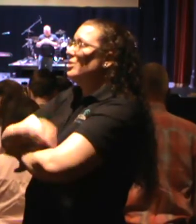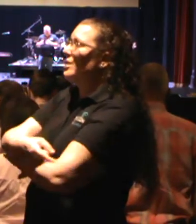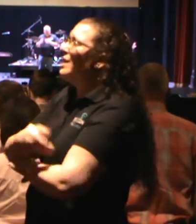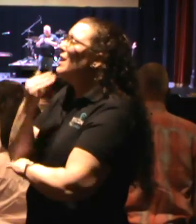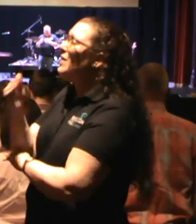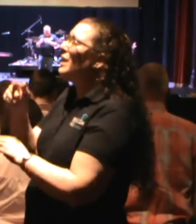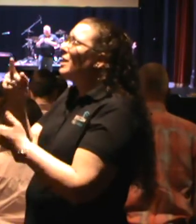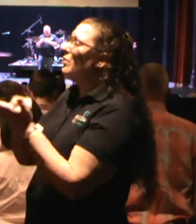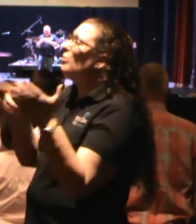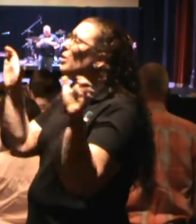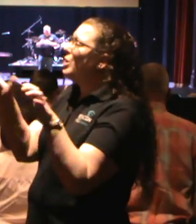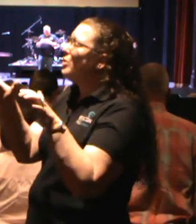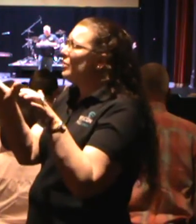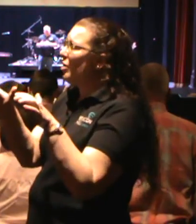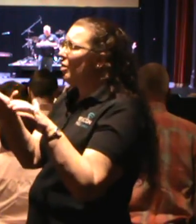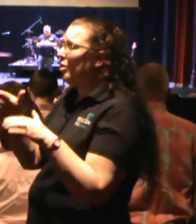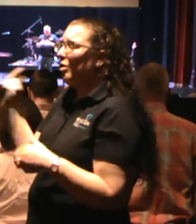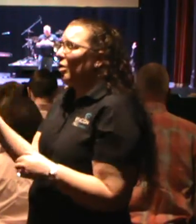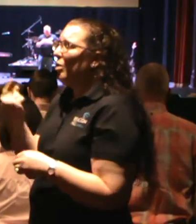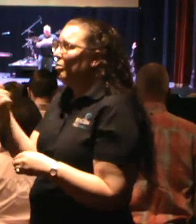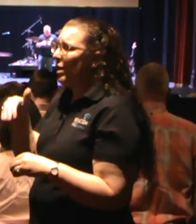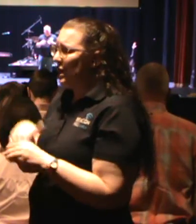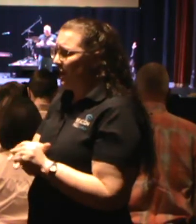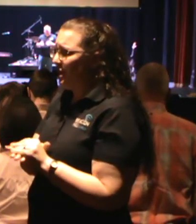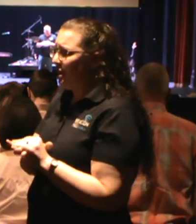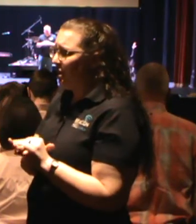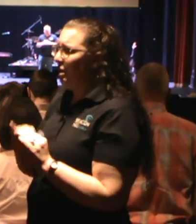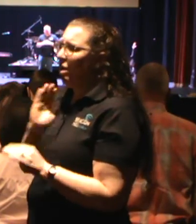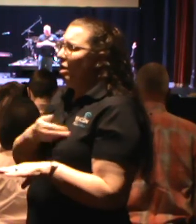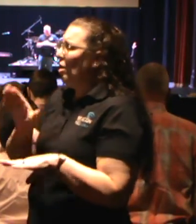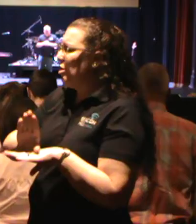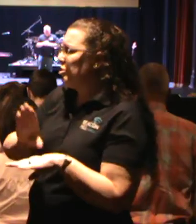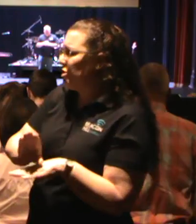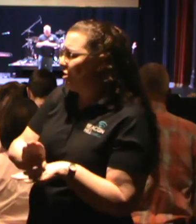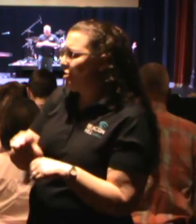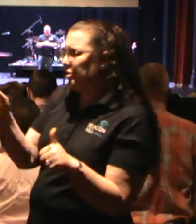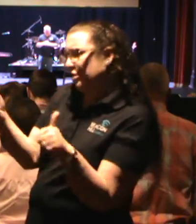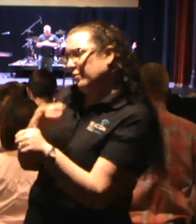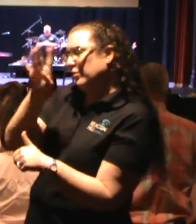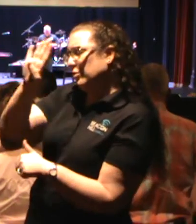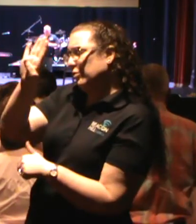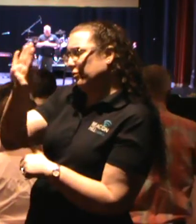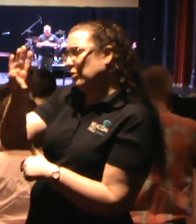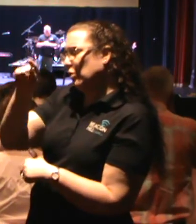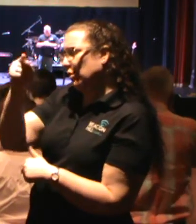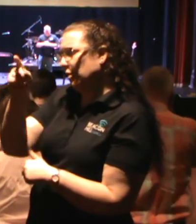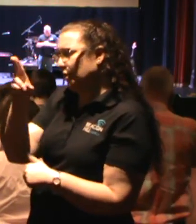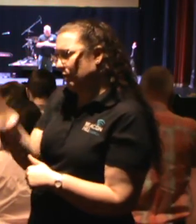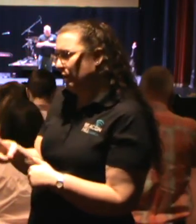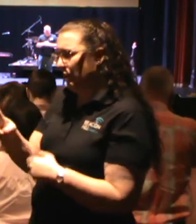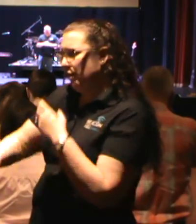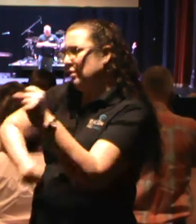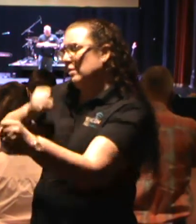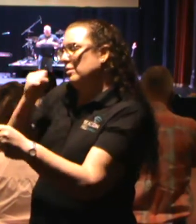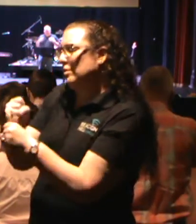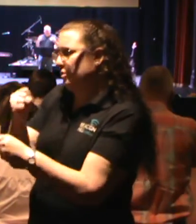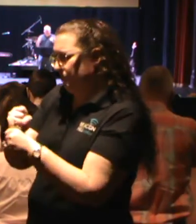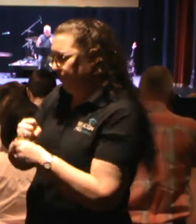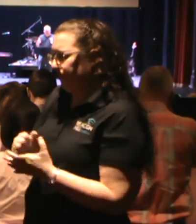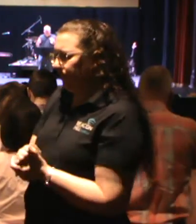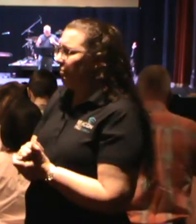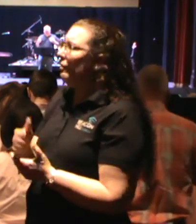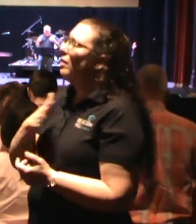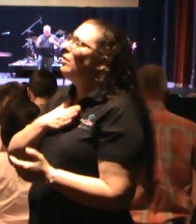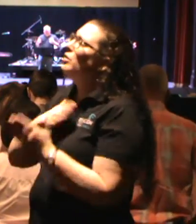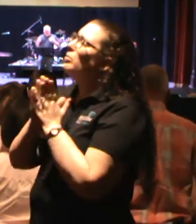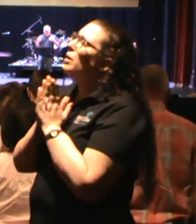what you've done in this body of believers in the first four and a half years of the church. And, Lord, it is